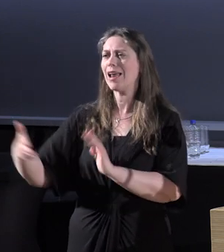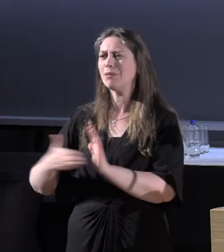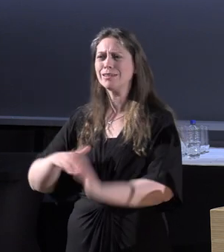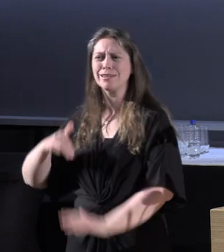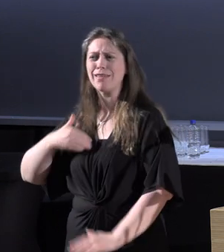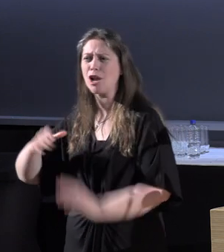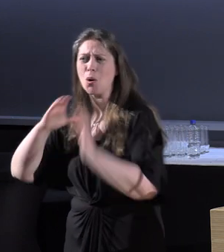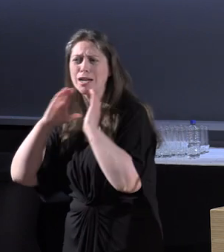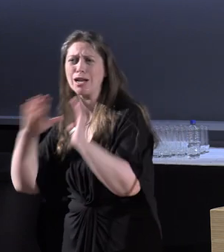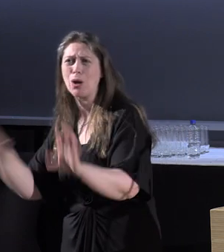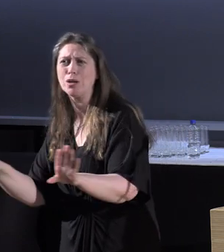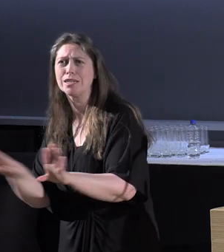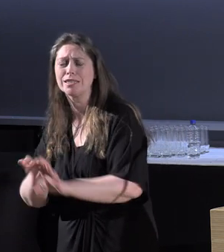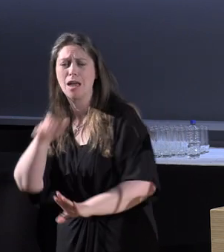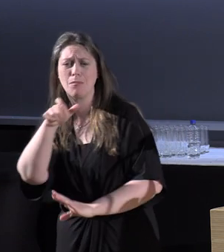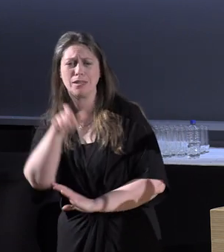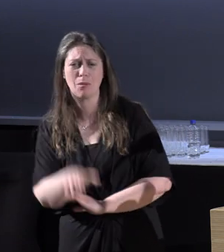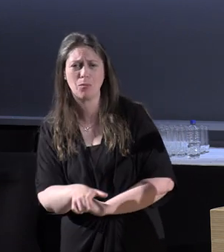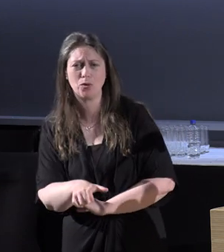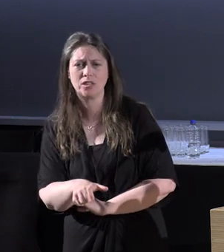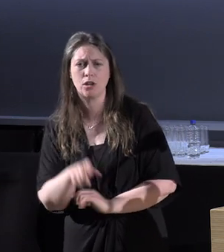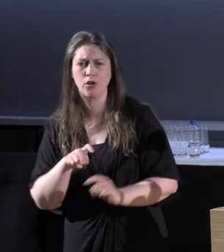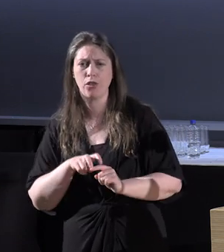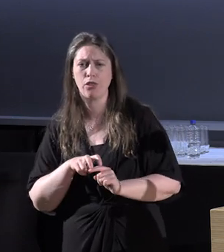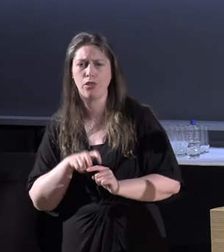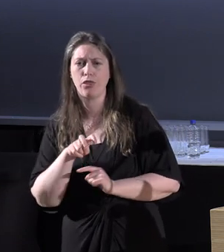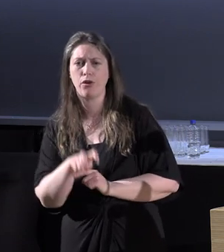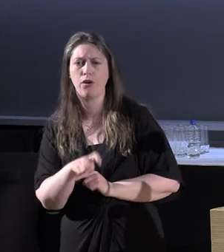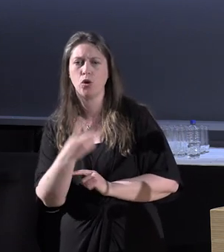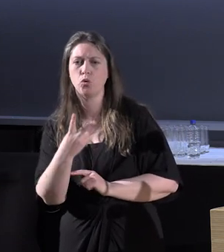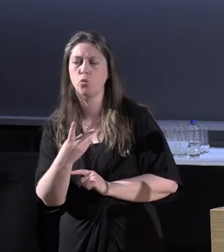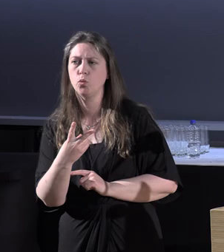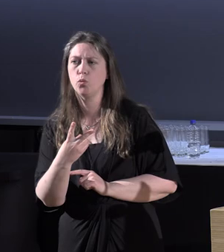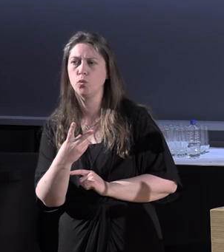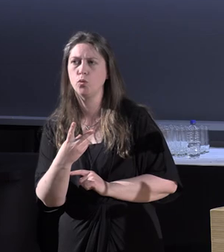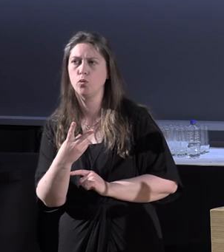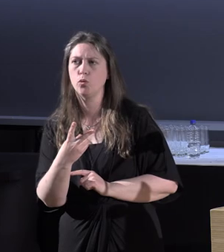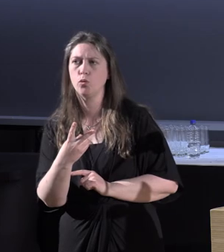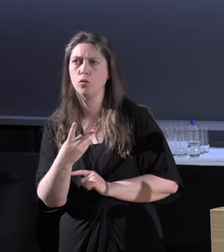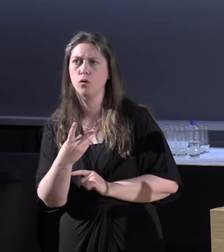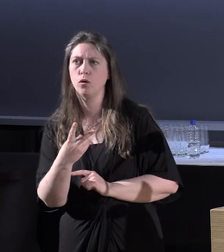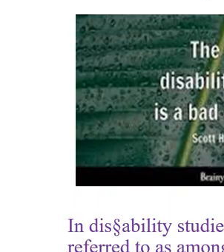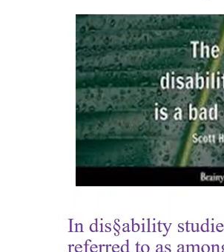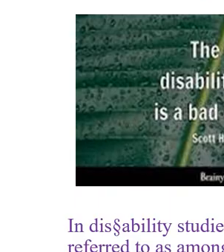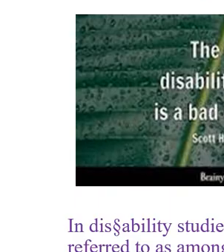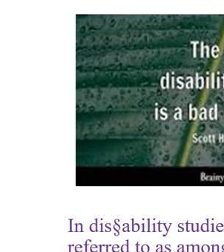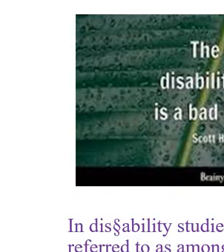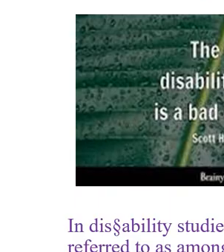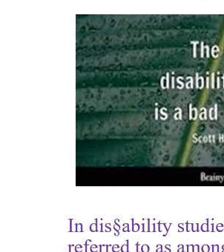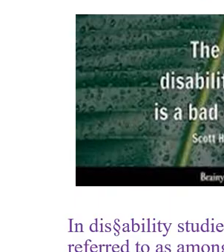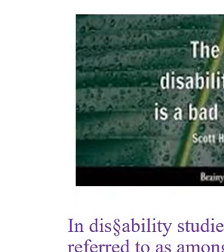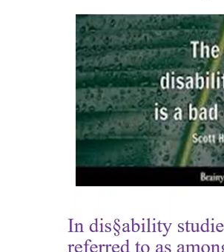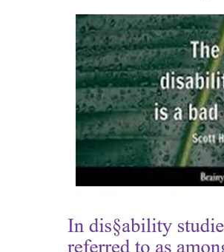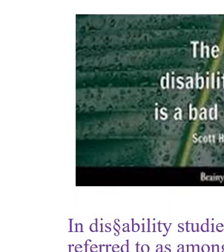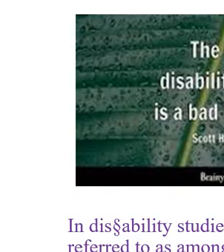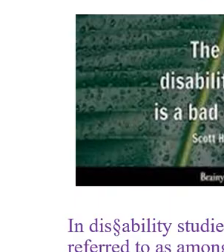coach as much as the kid who jumps 2. And so we need to,